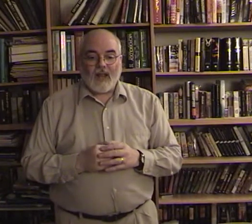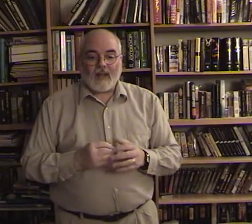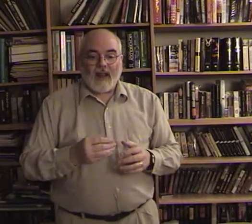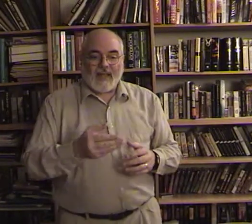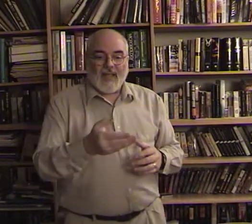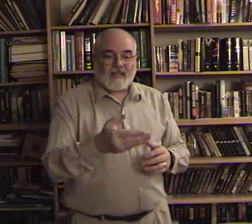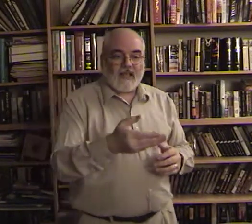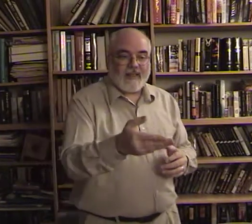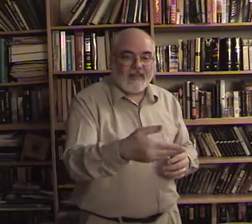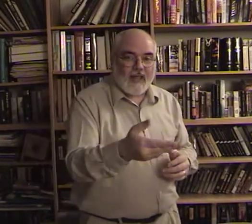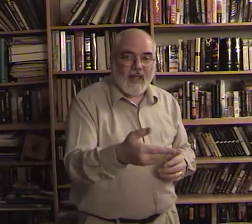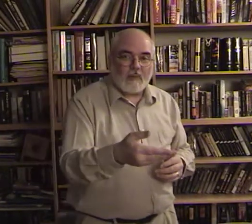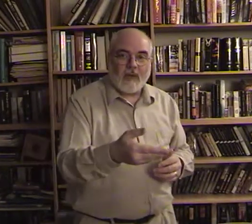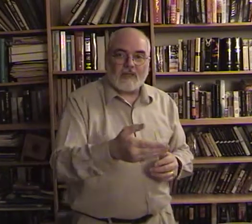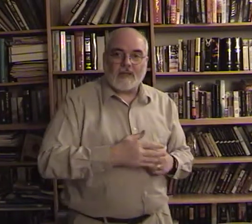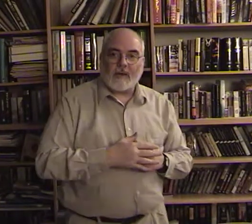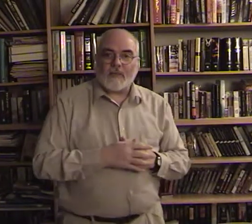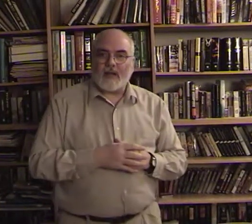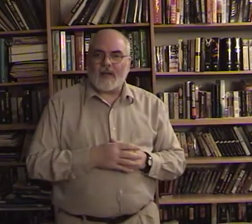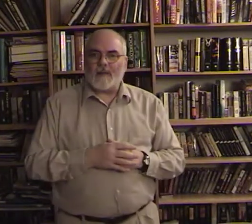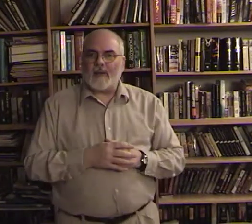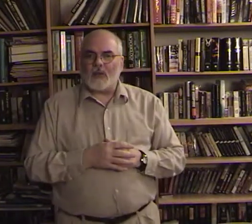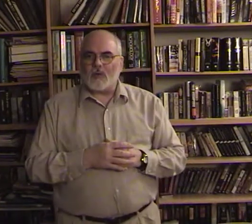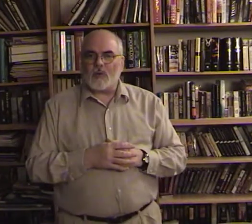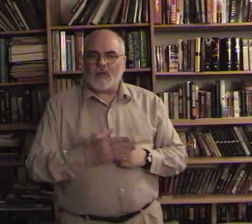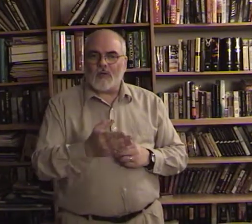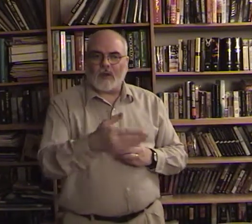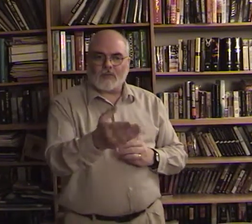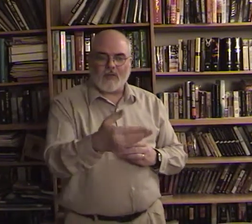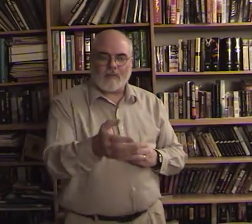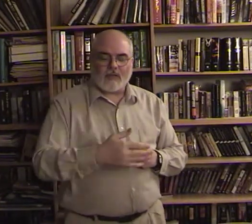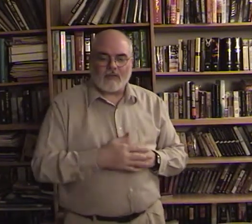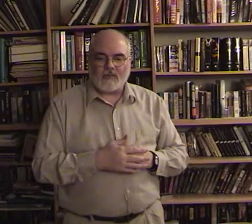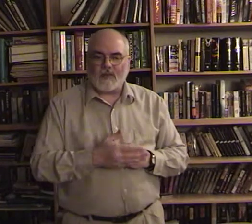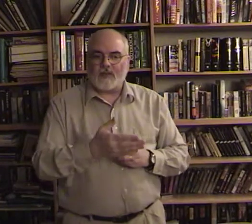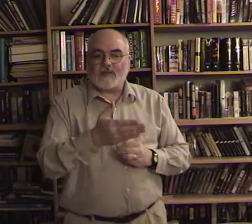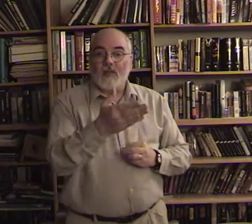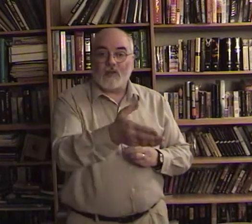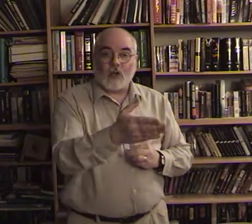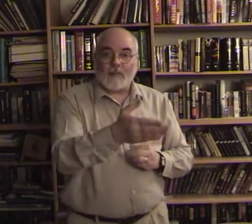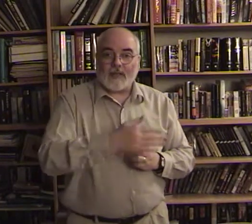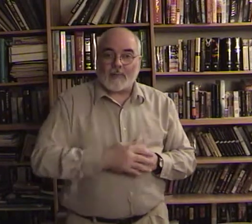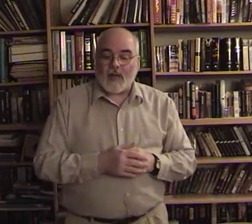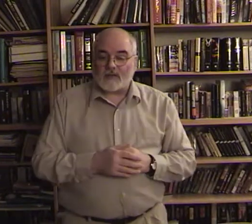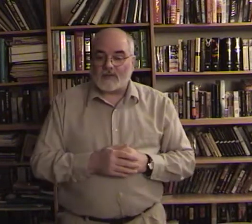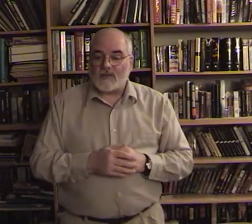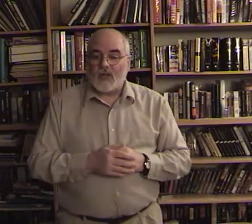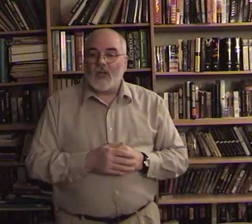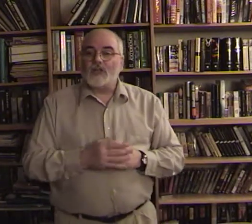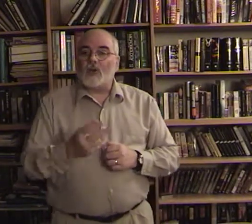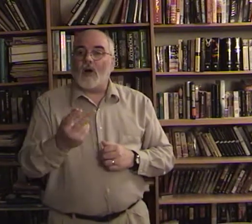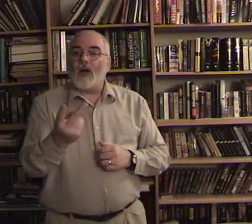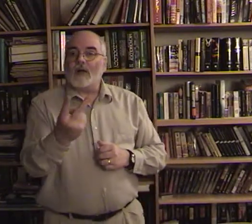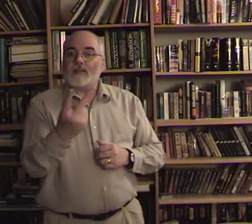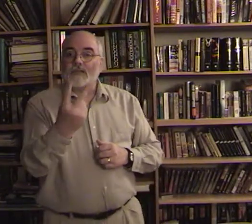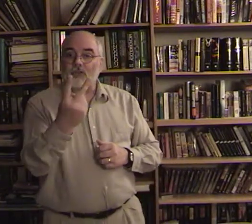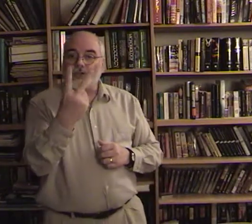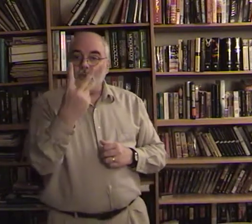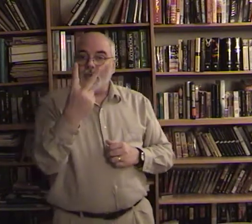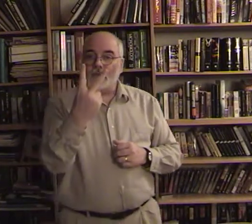i can't say they because then that would be ambiguous you wouldn't know that i'm talking about you think i talk about the apostles so i'm gonna since there's two of